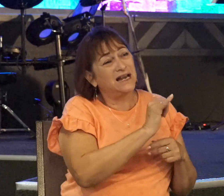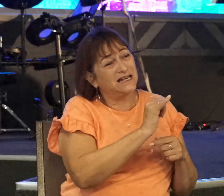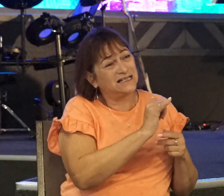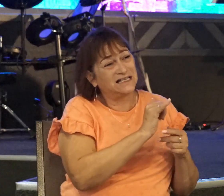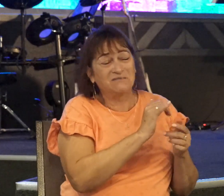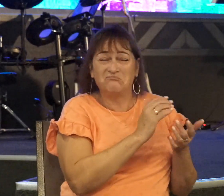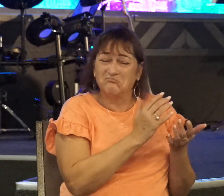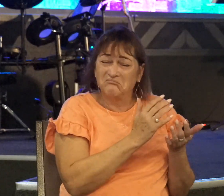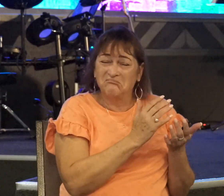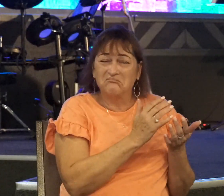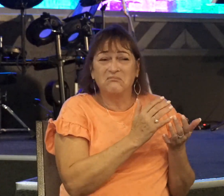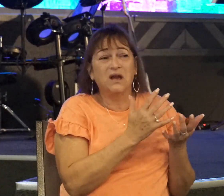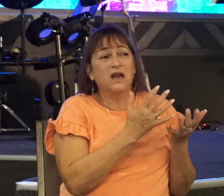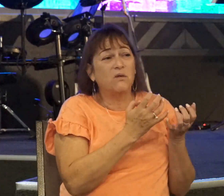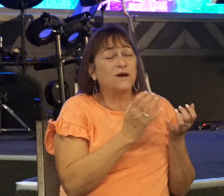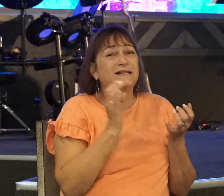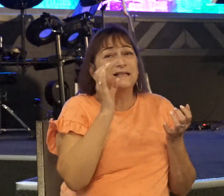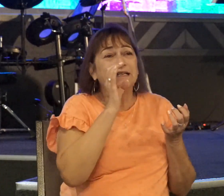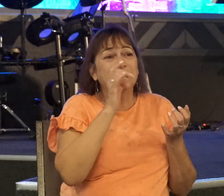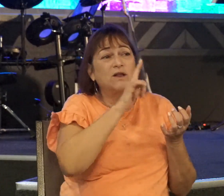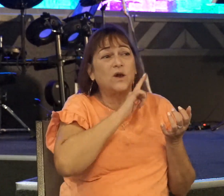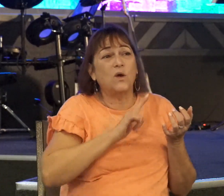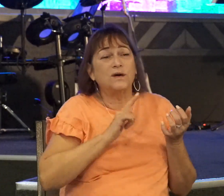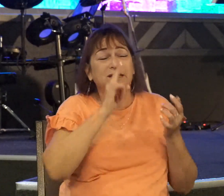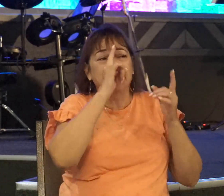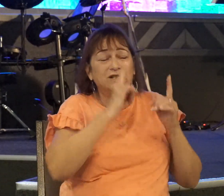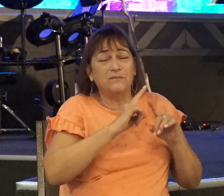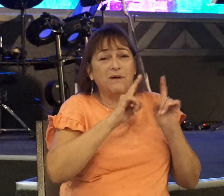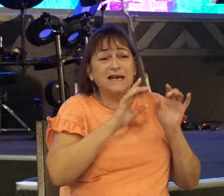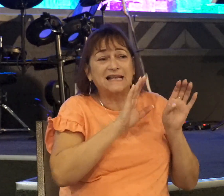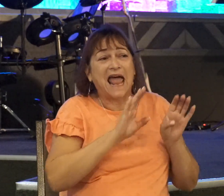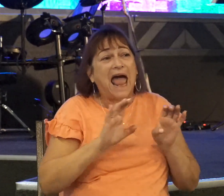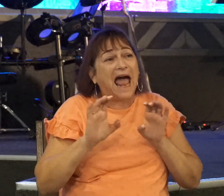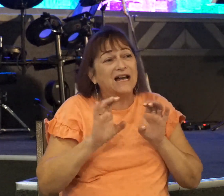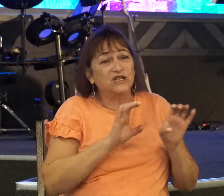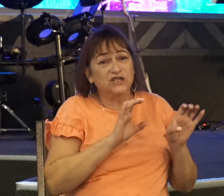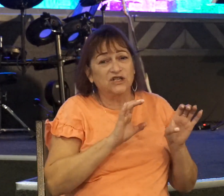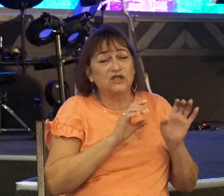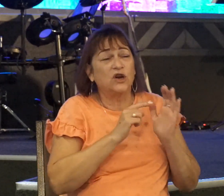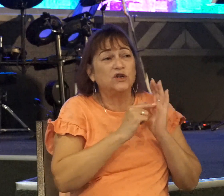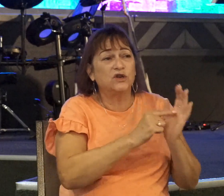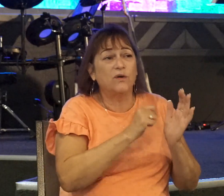He wants to seek the Lord's decision, but his actions show he isn't a godly man.